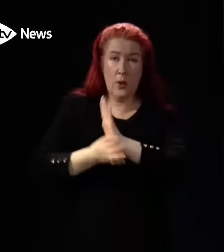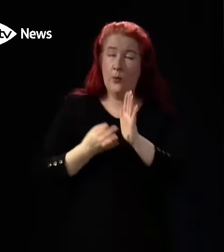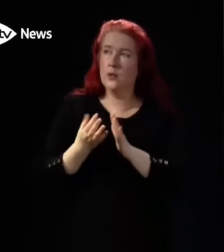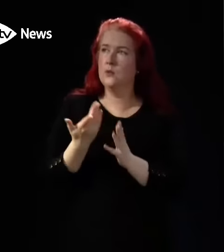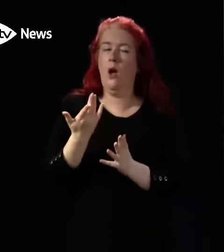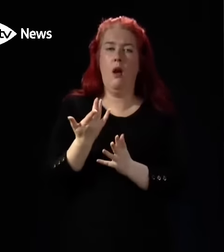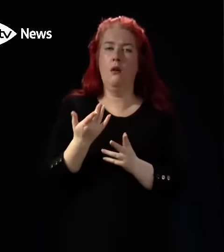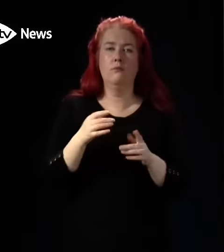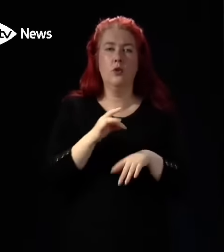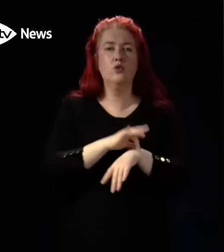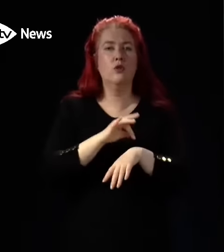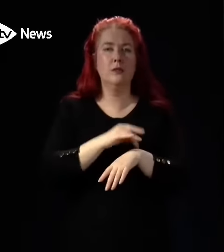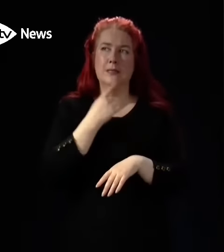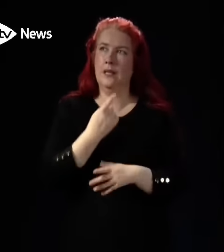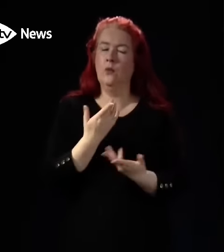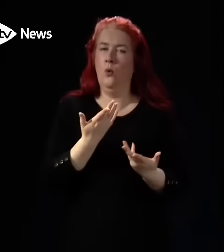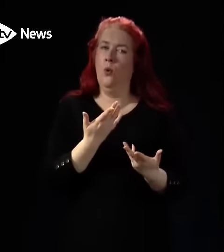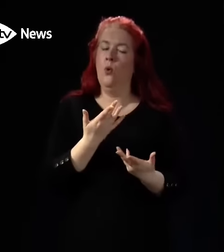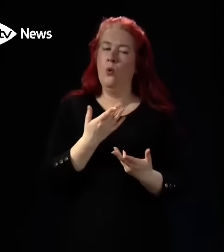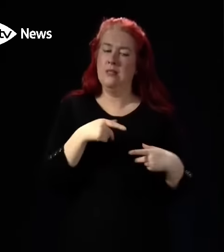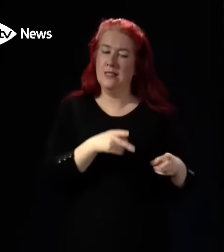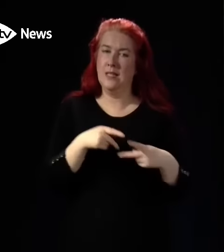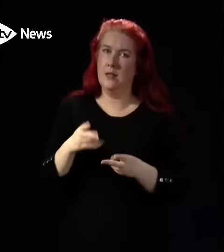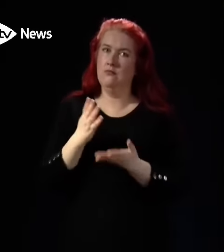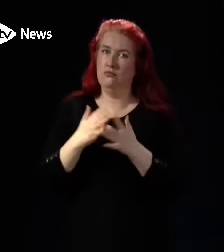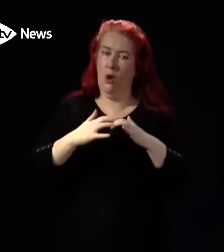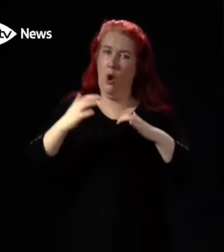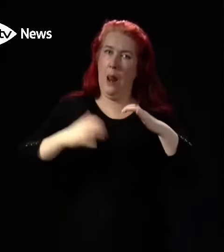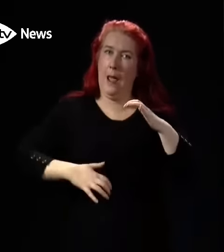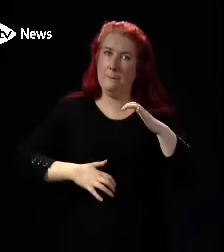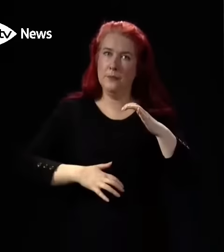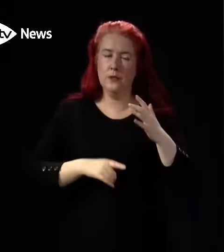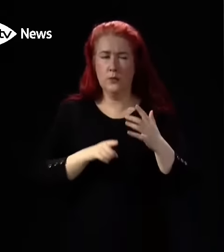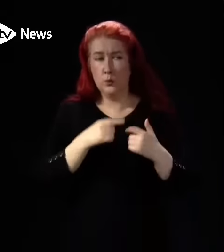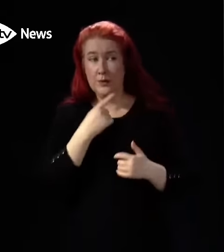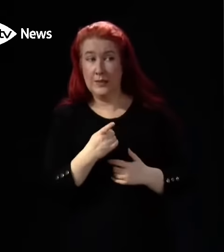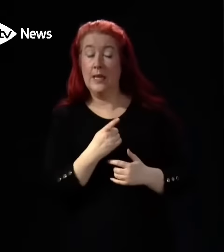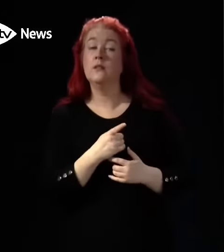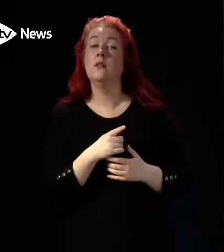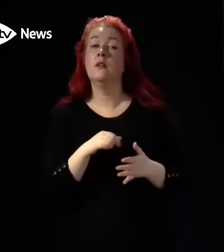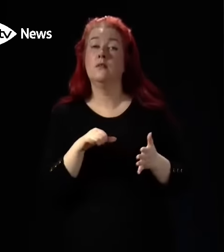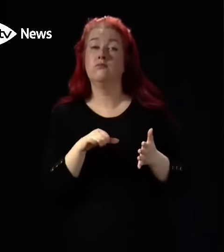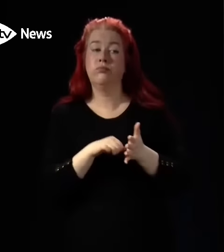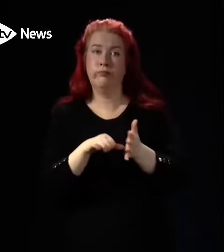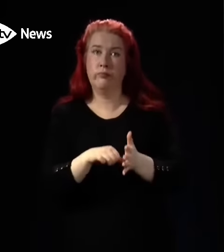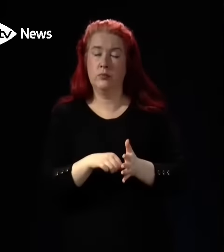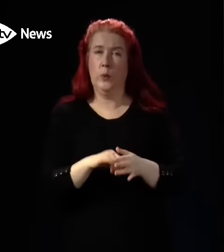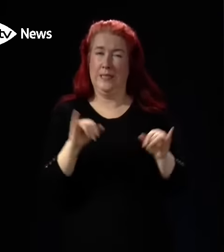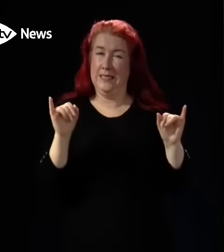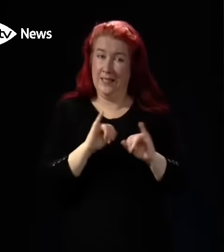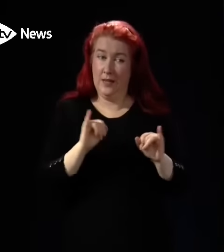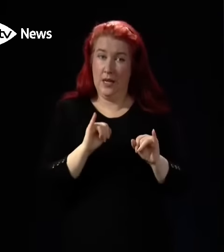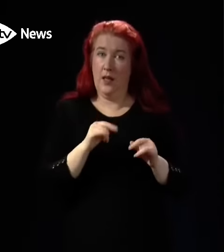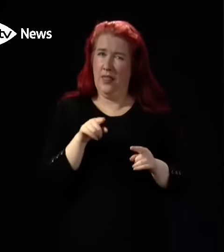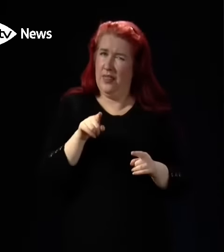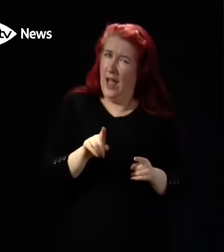is collapsing. You yourself just described it as the pressures being exceptional and severe. That does sound like the sort of emergency situation